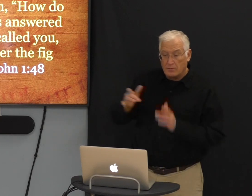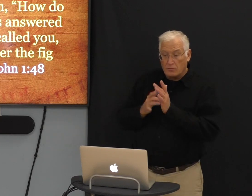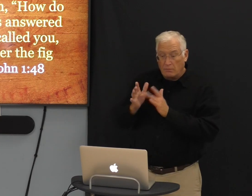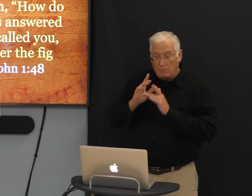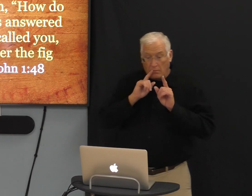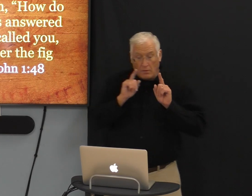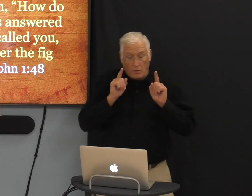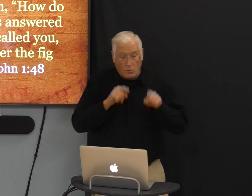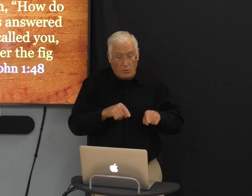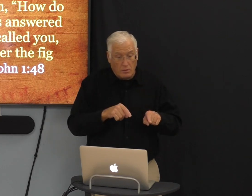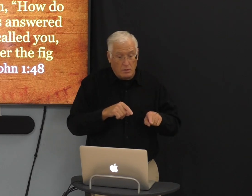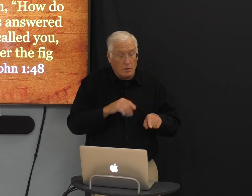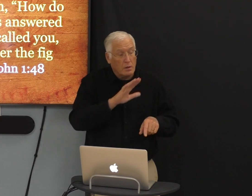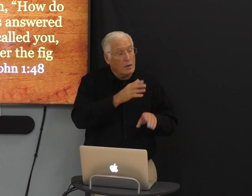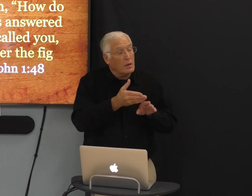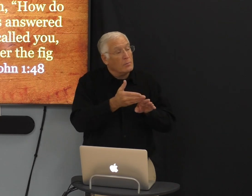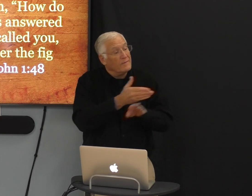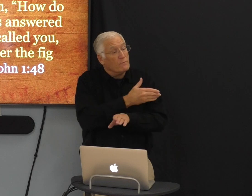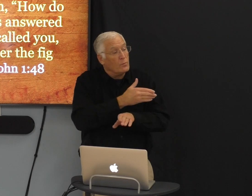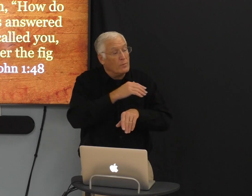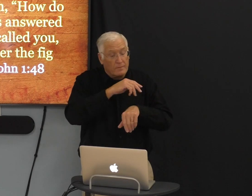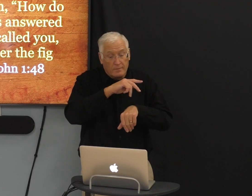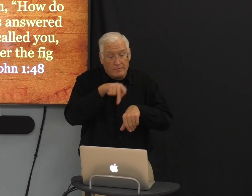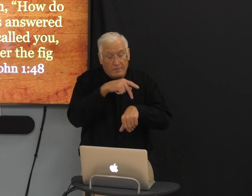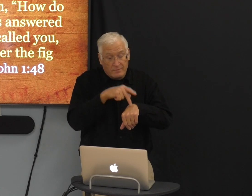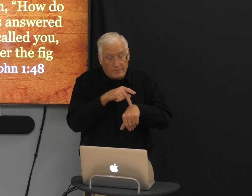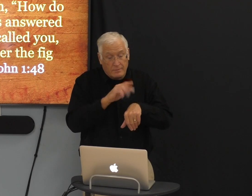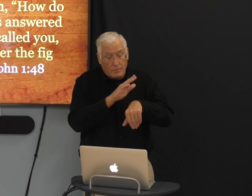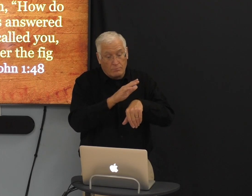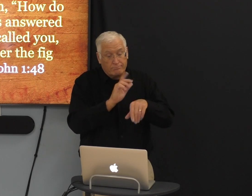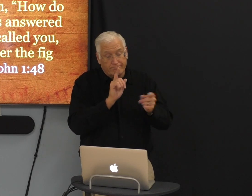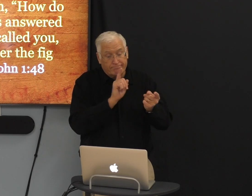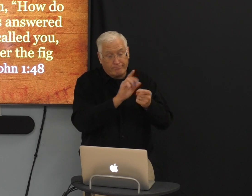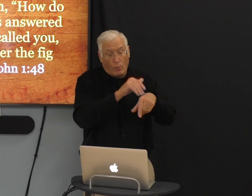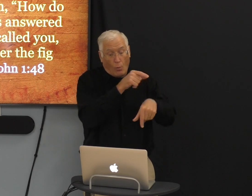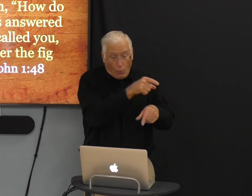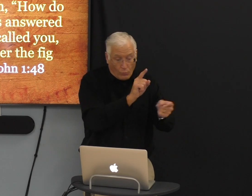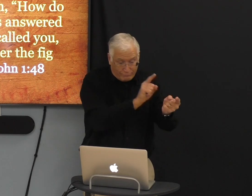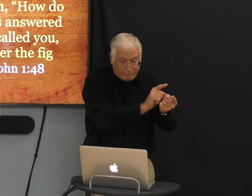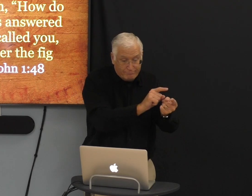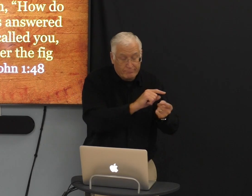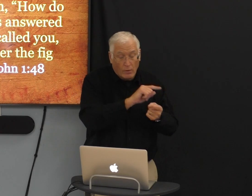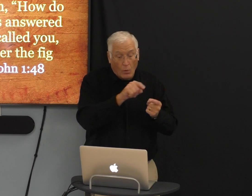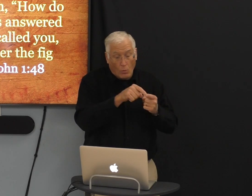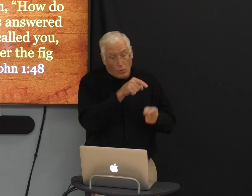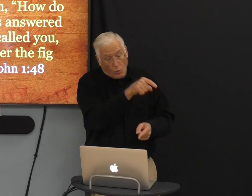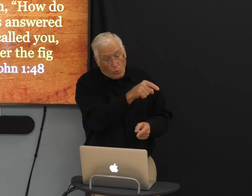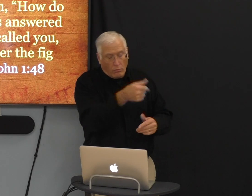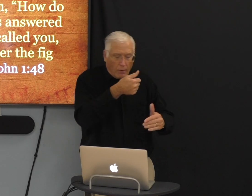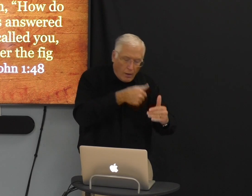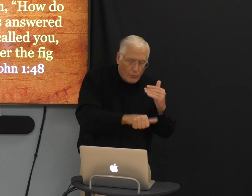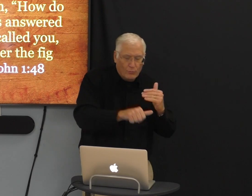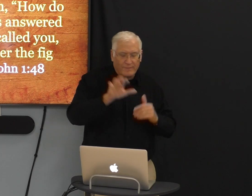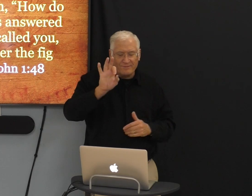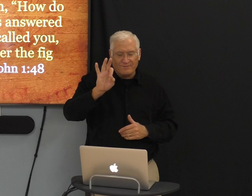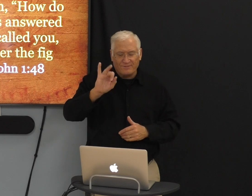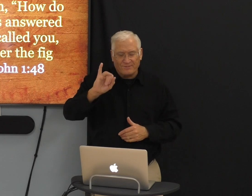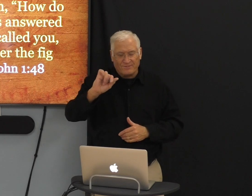And Jesus answered, before Philip called you, when you were under the